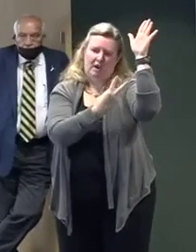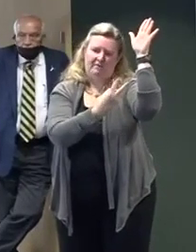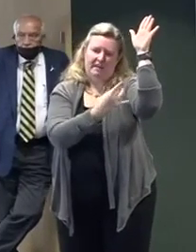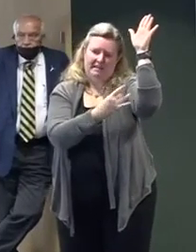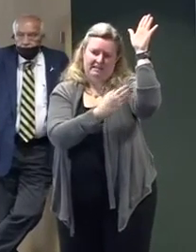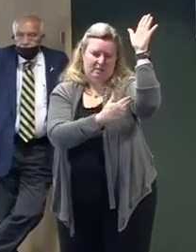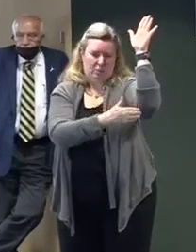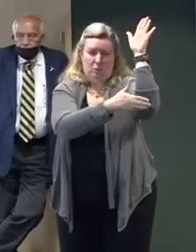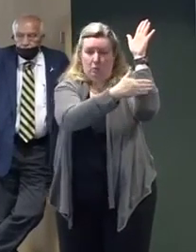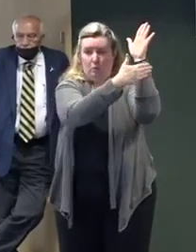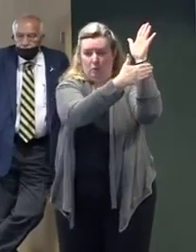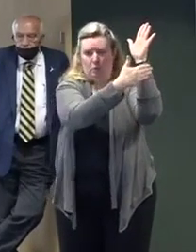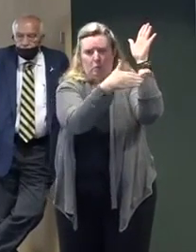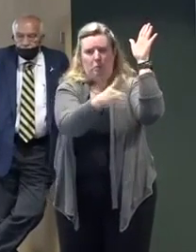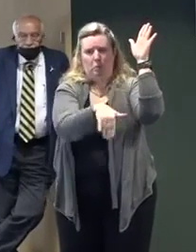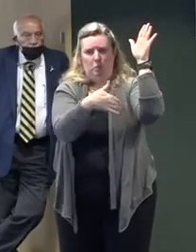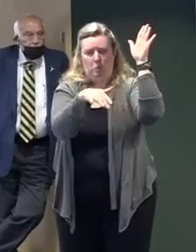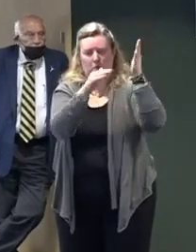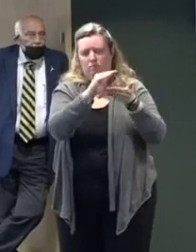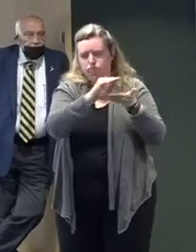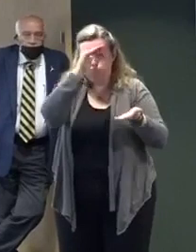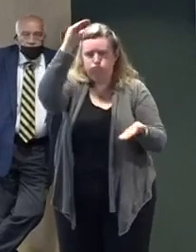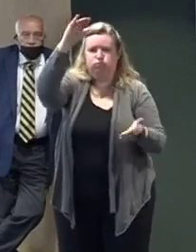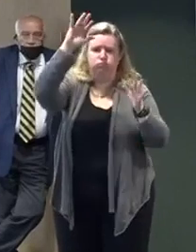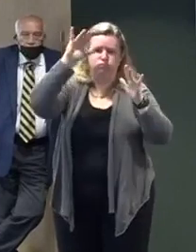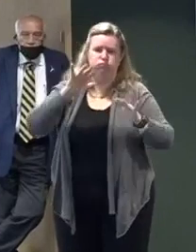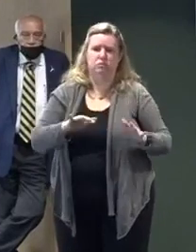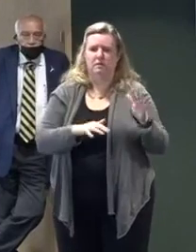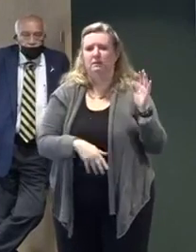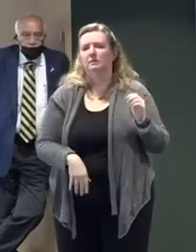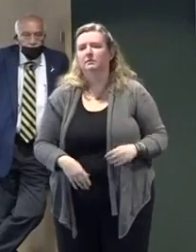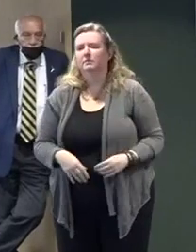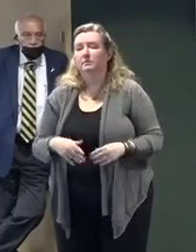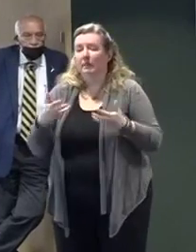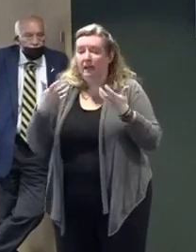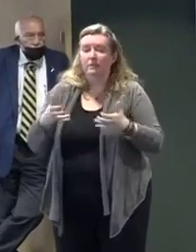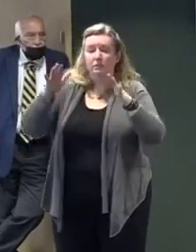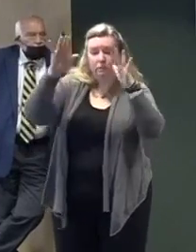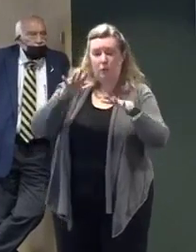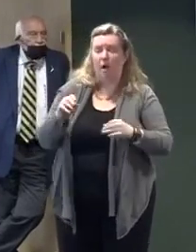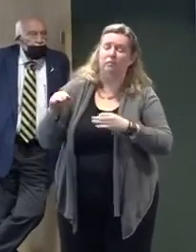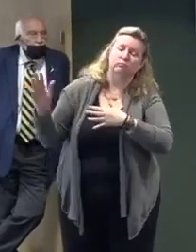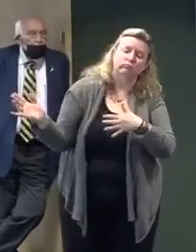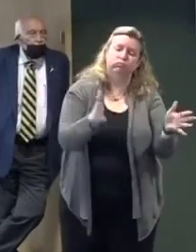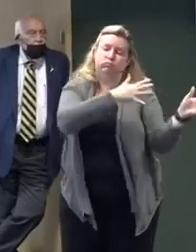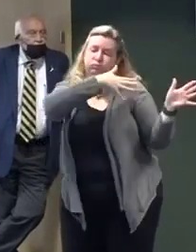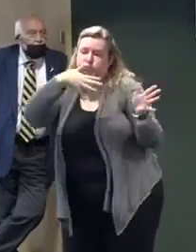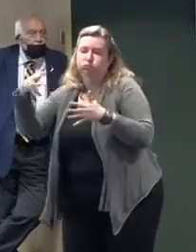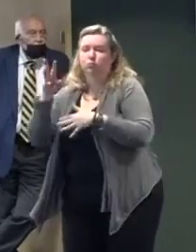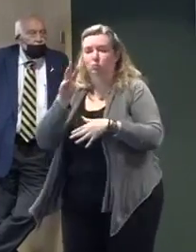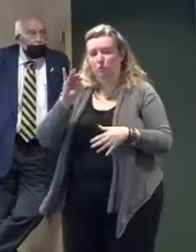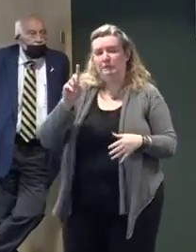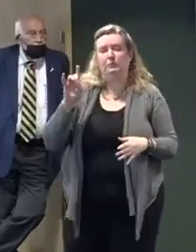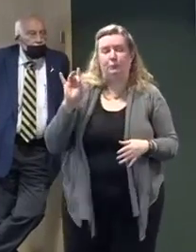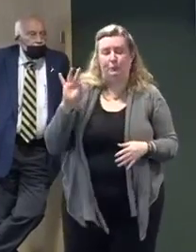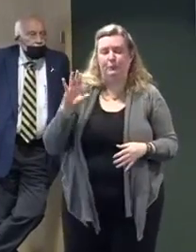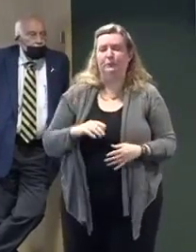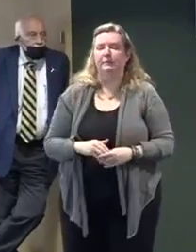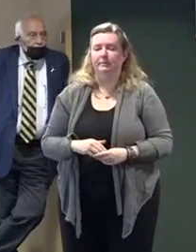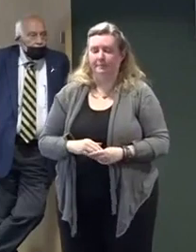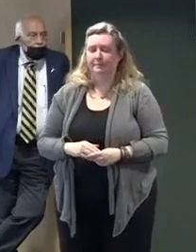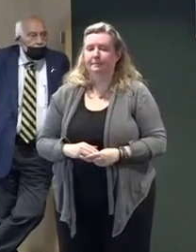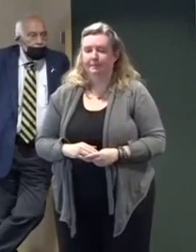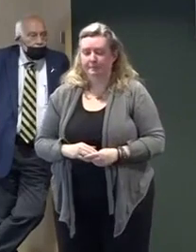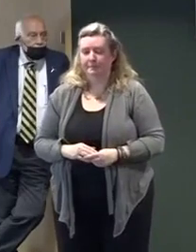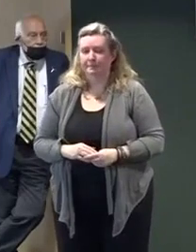So high accumulation and high wind, which is a combination that means